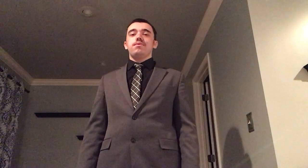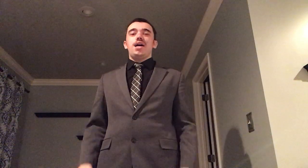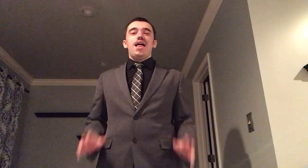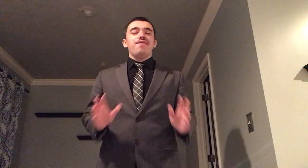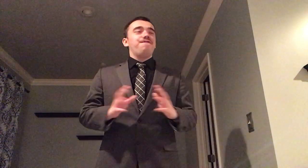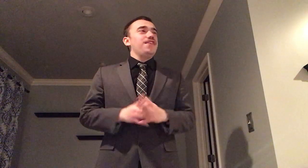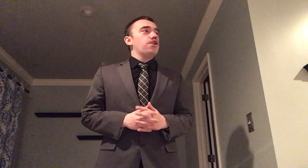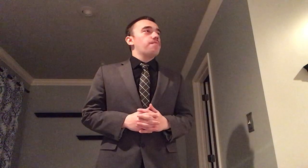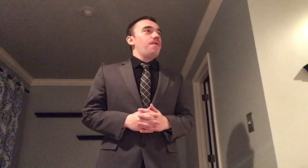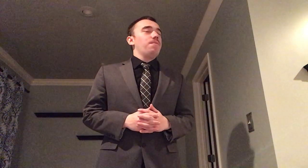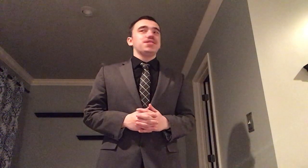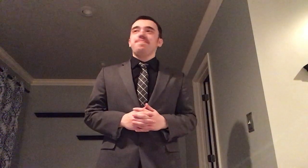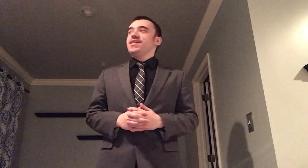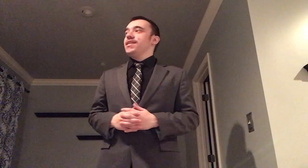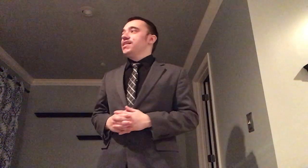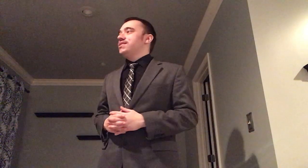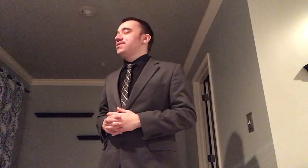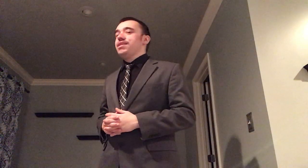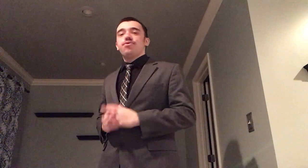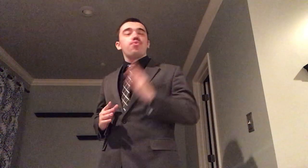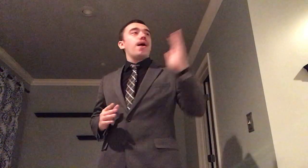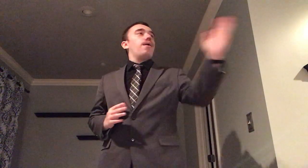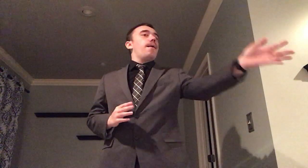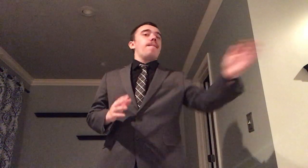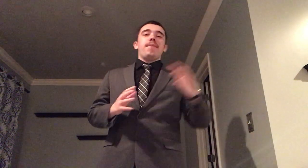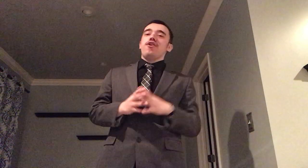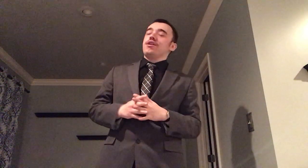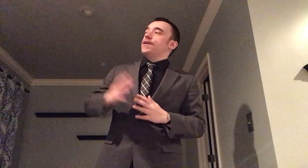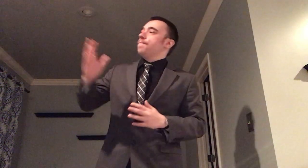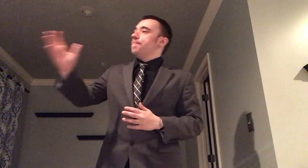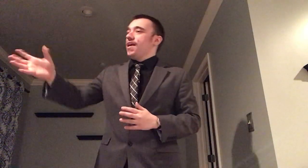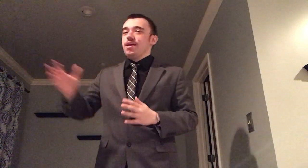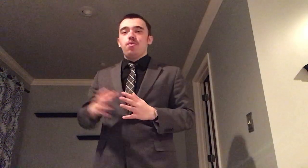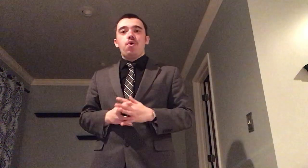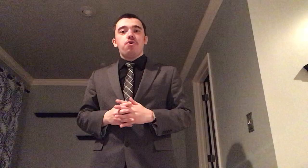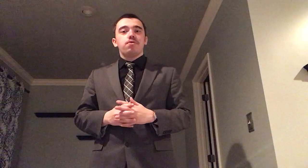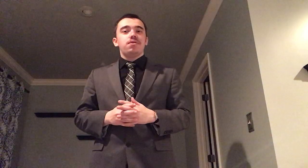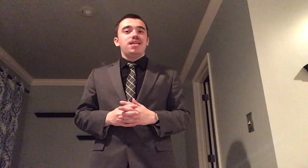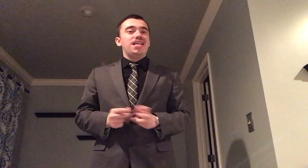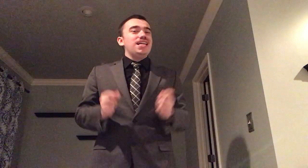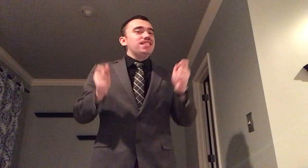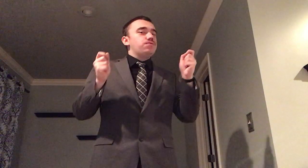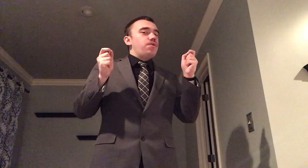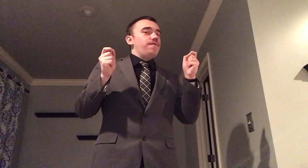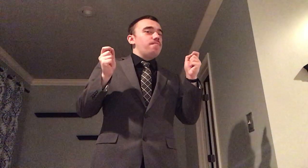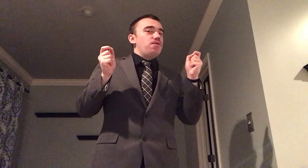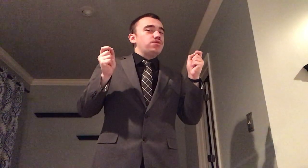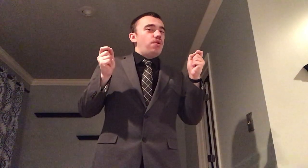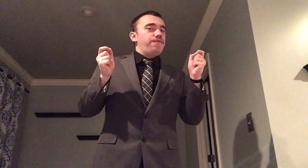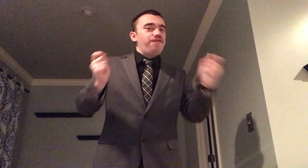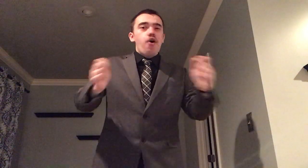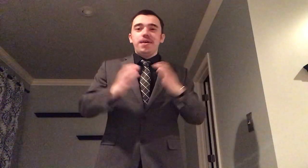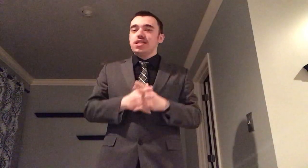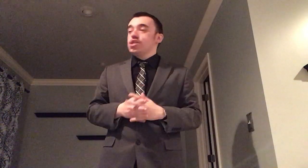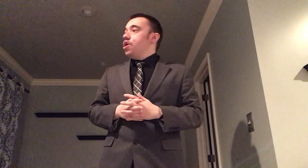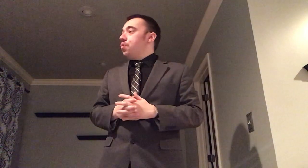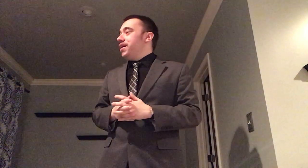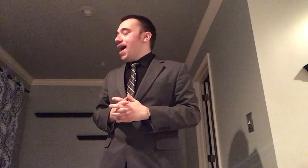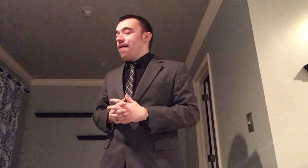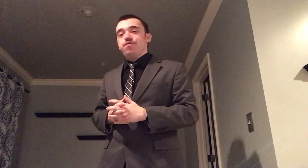the fear of public speaking is seen throughout America and the world it is one of the most known phobias we have